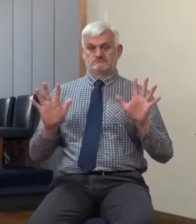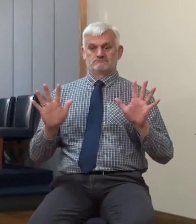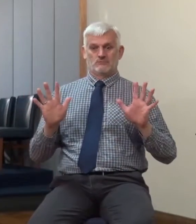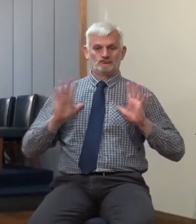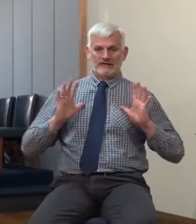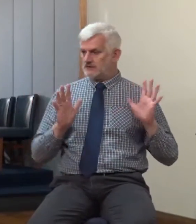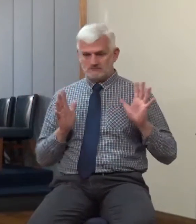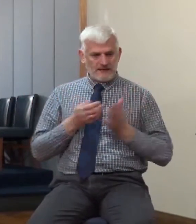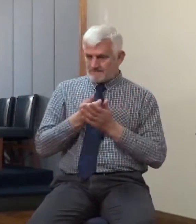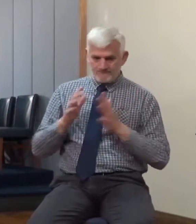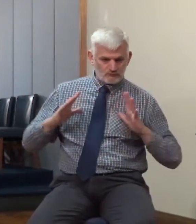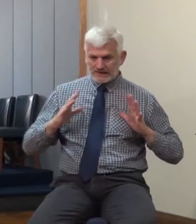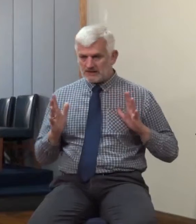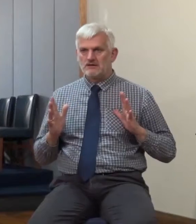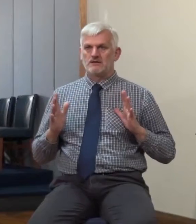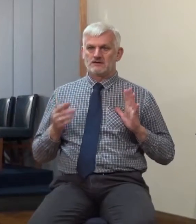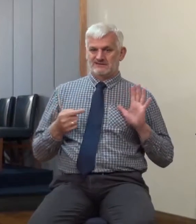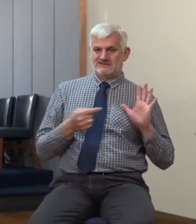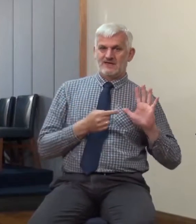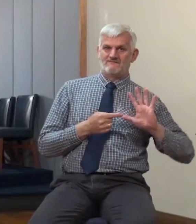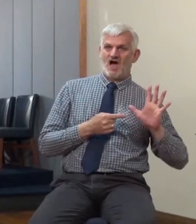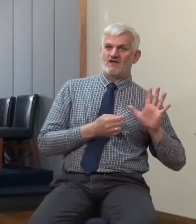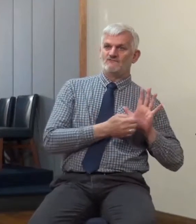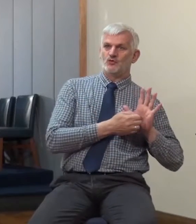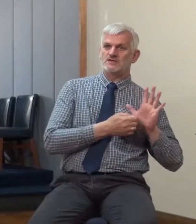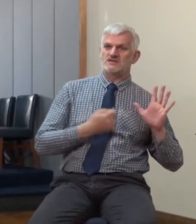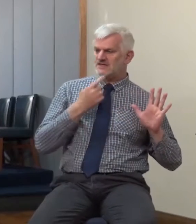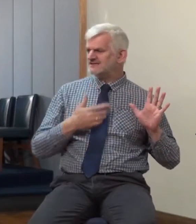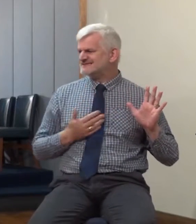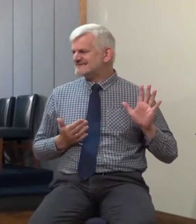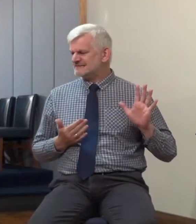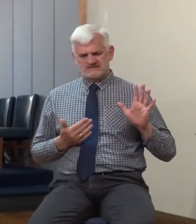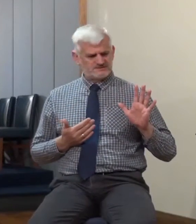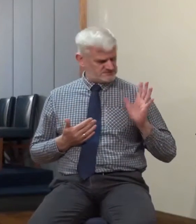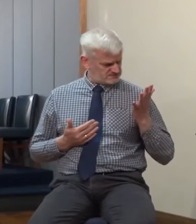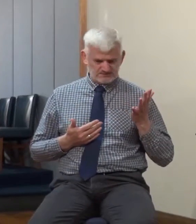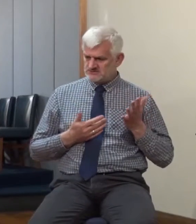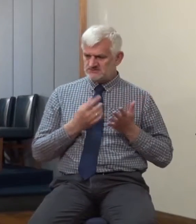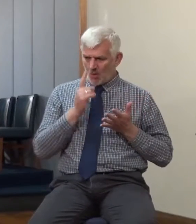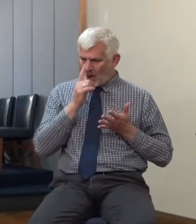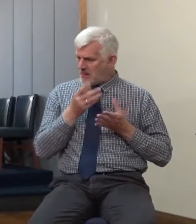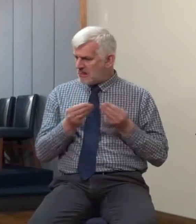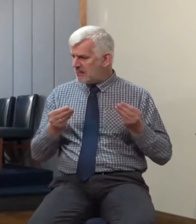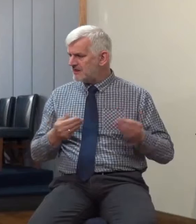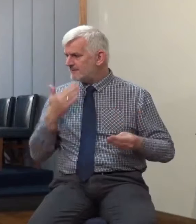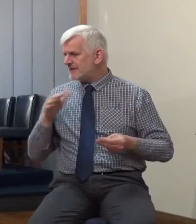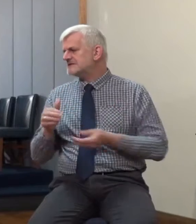their lamps. And the foolish said unto the wise, Give us of your oil, for our lamps are gone out.